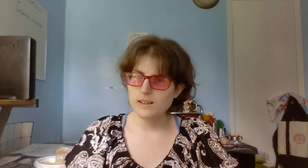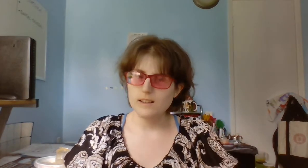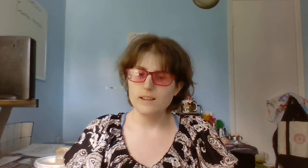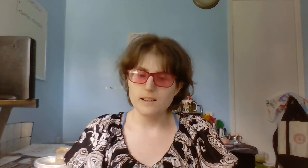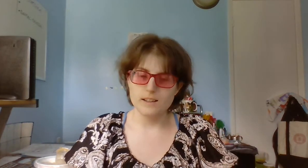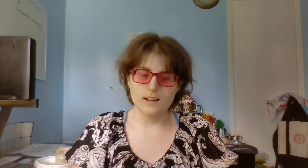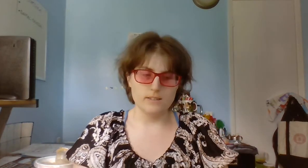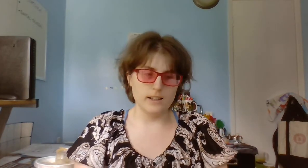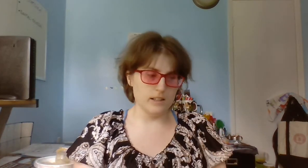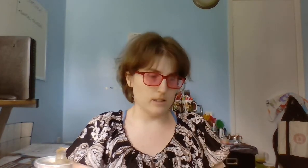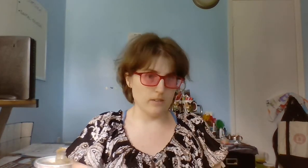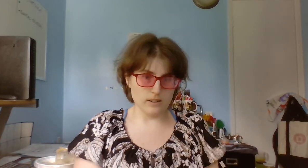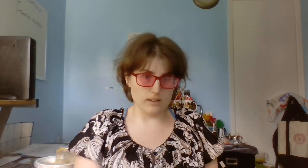That range, everything.